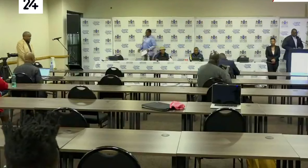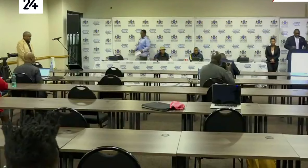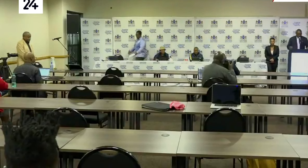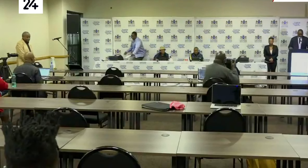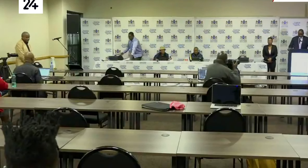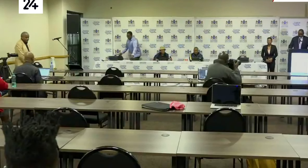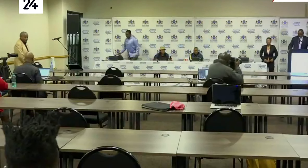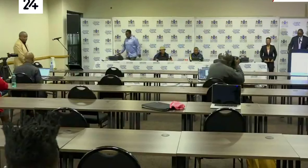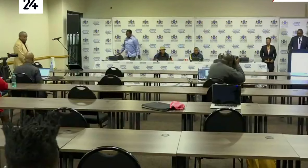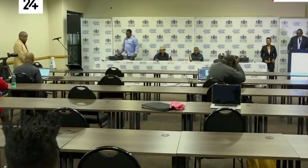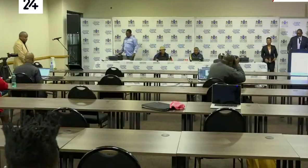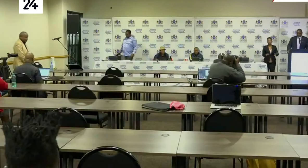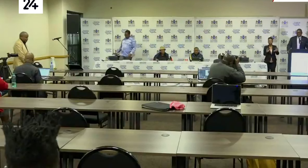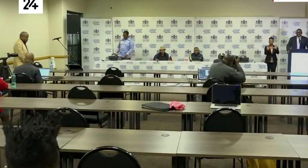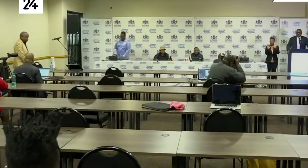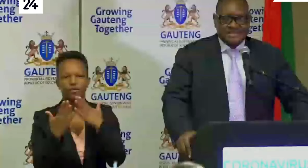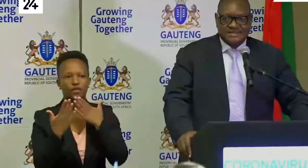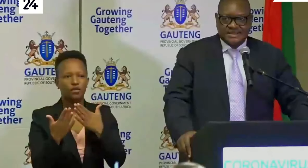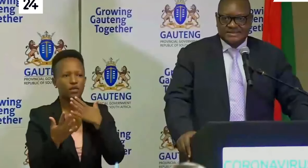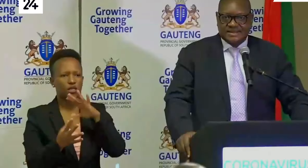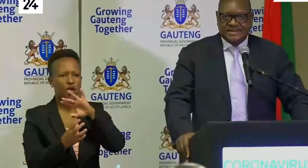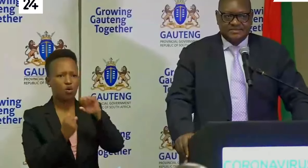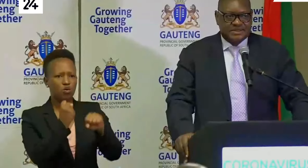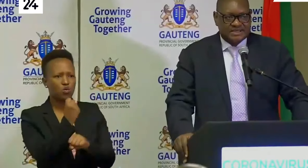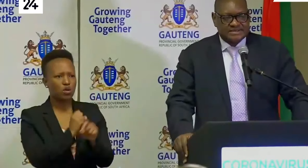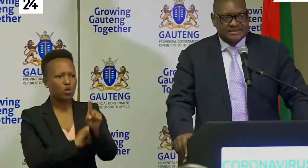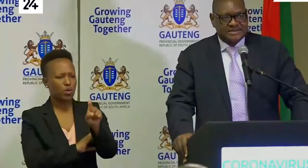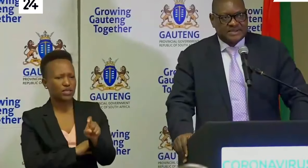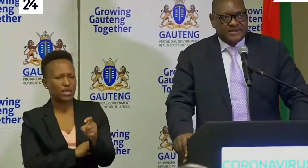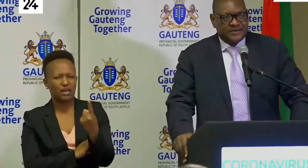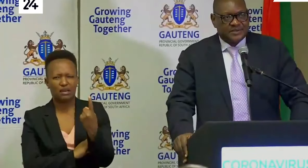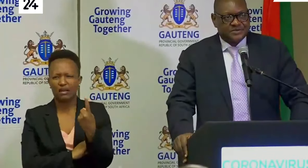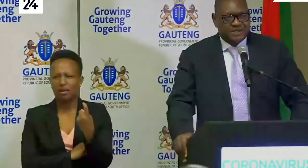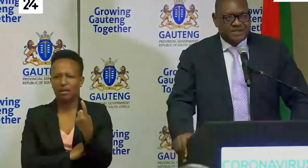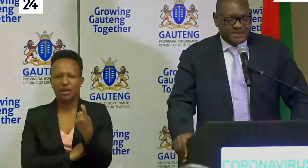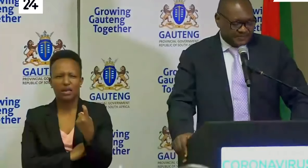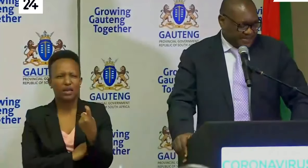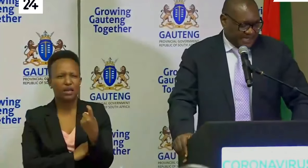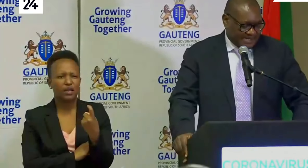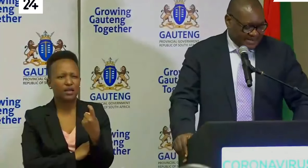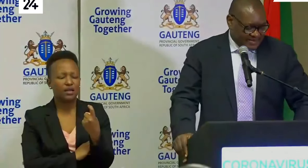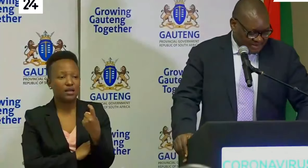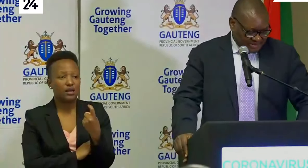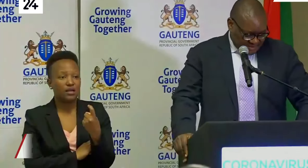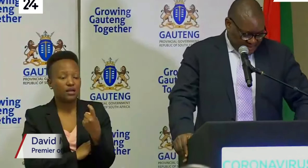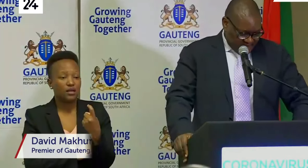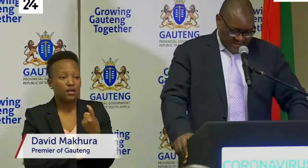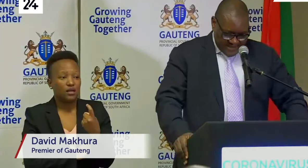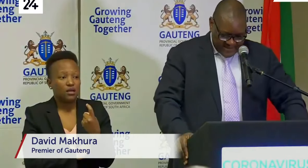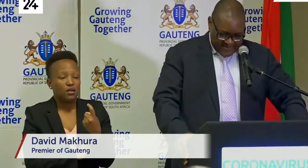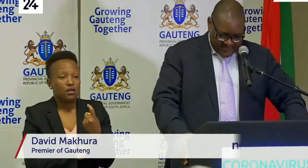essentially the concluding question that has been asked which we are not